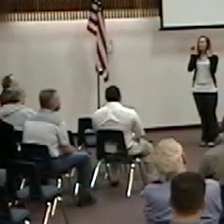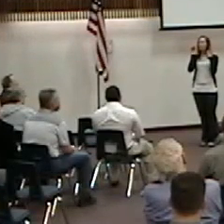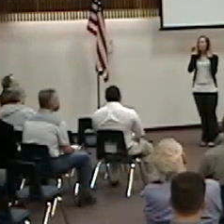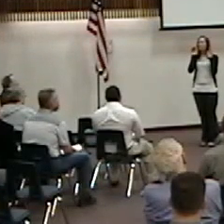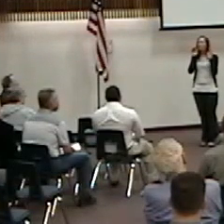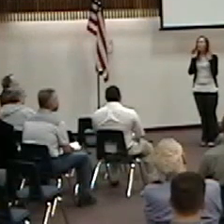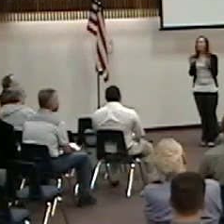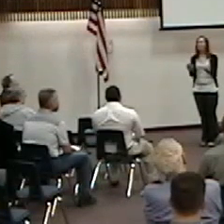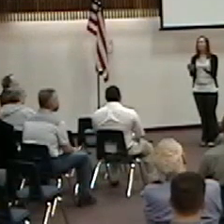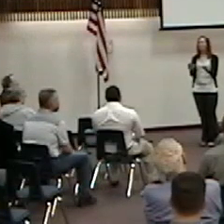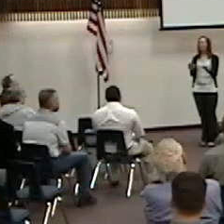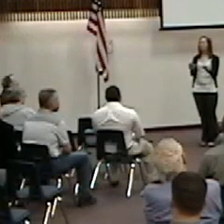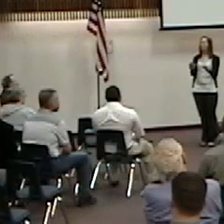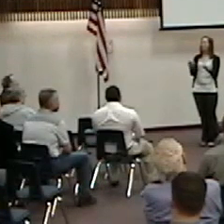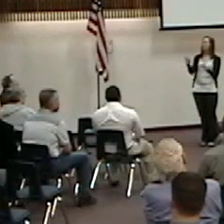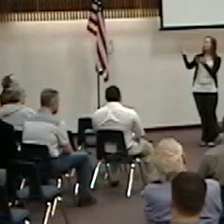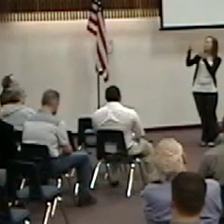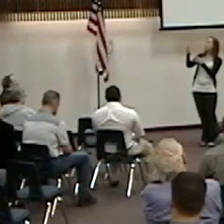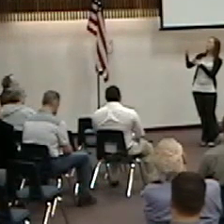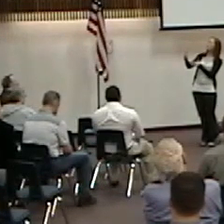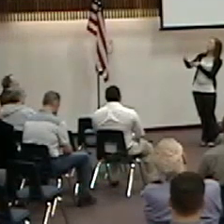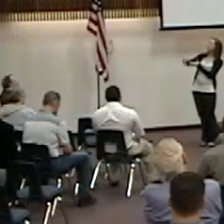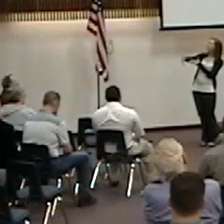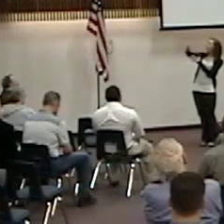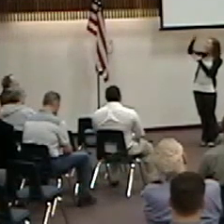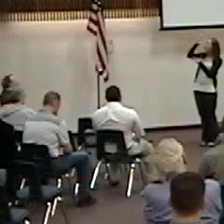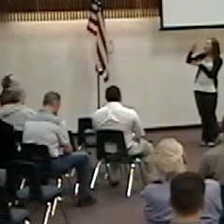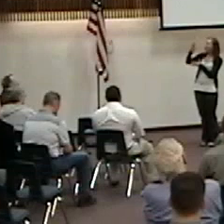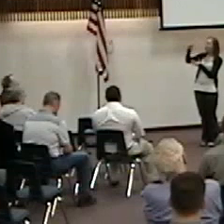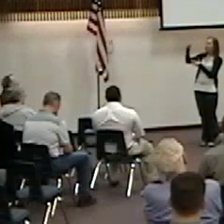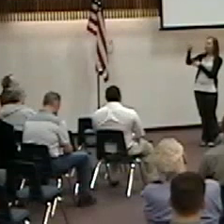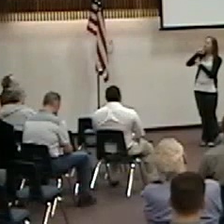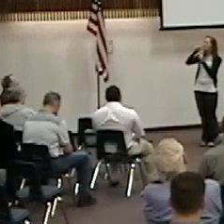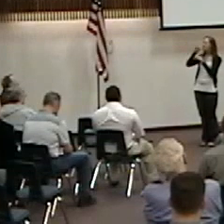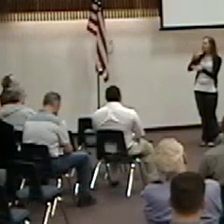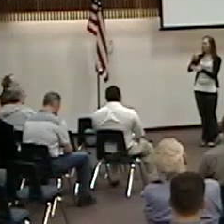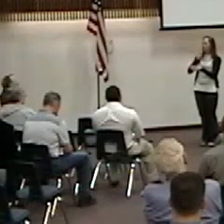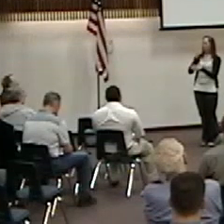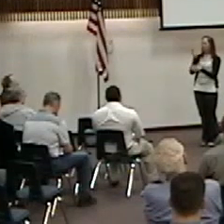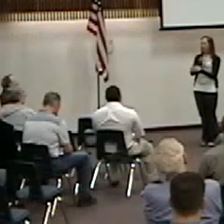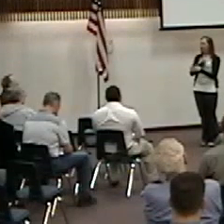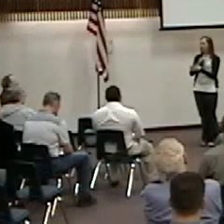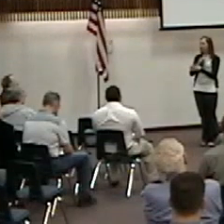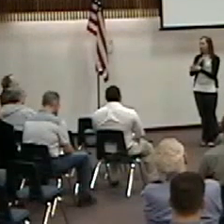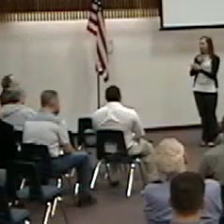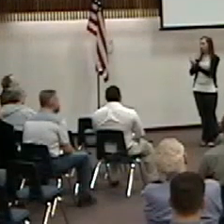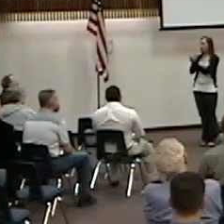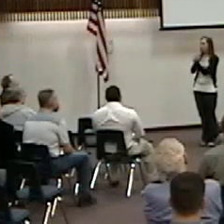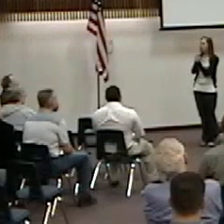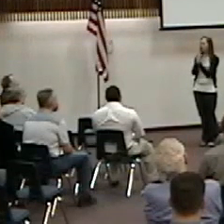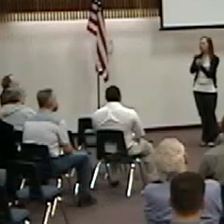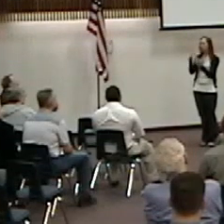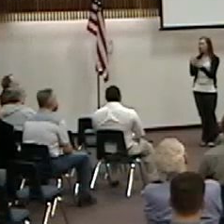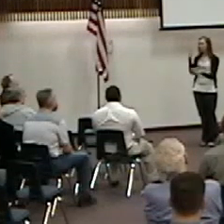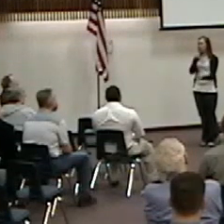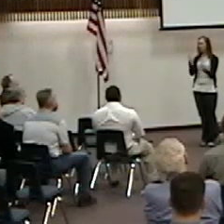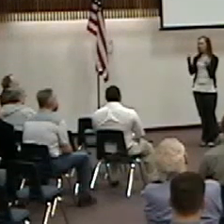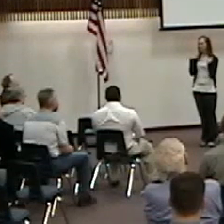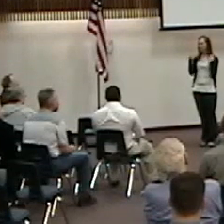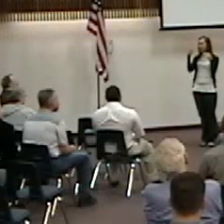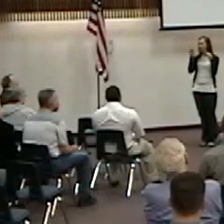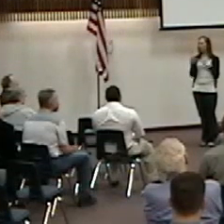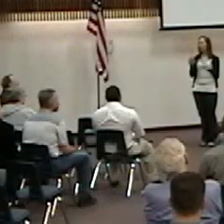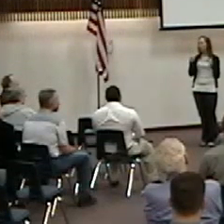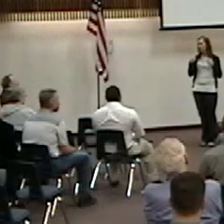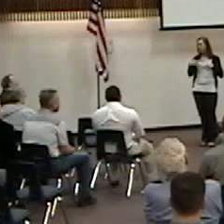-imagination kind of God. Big G God. He blesses us with good people, wonderful opportunities. I'm reminded